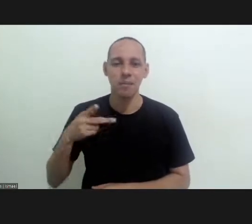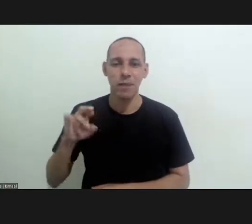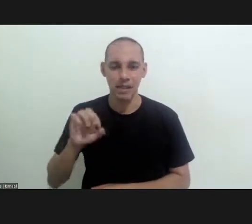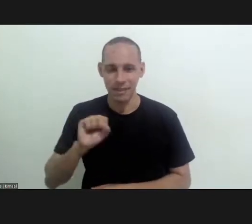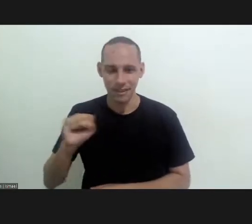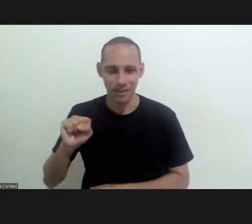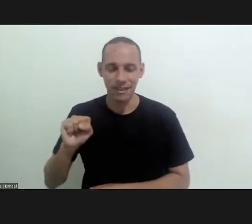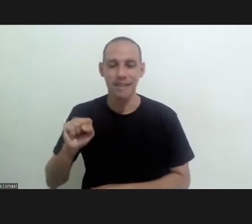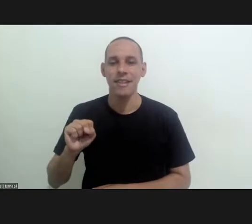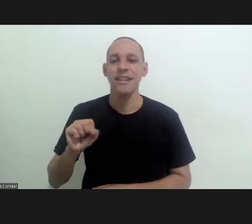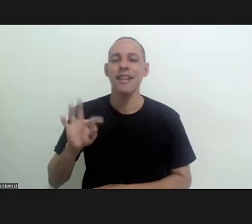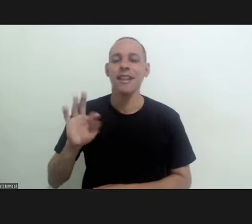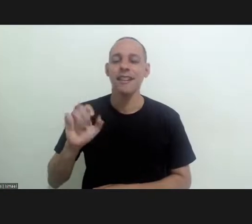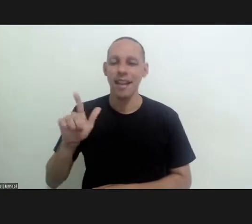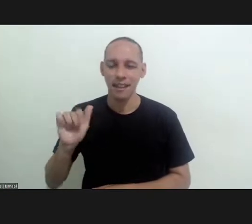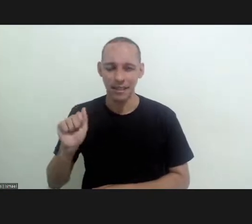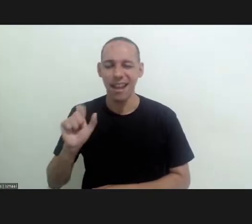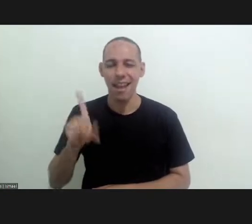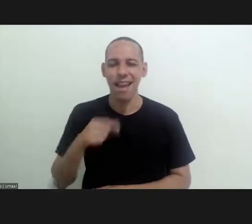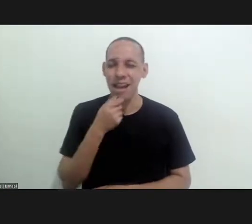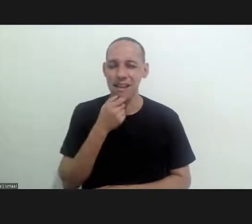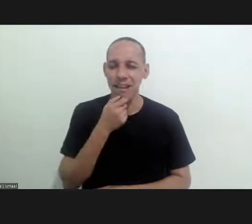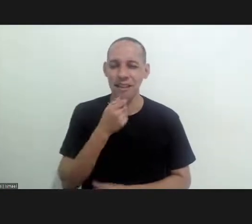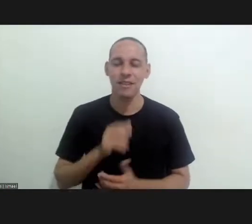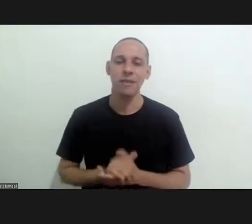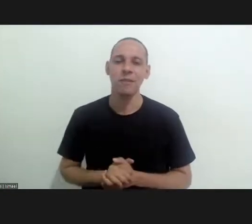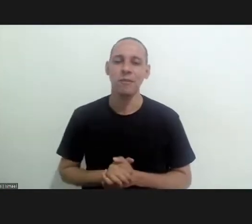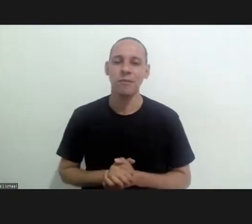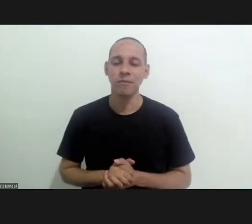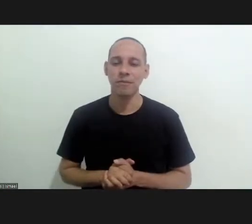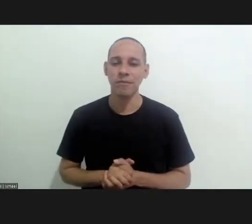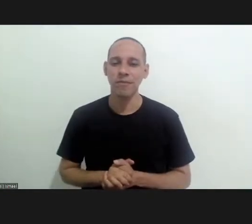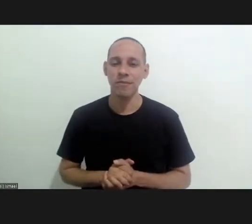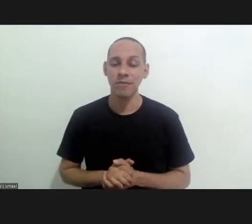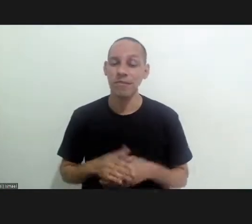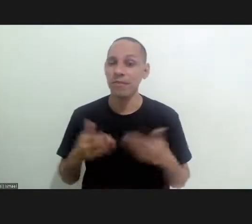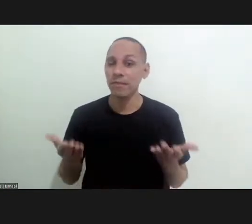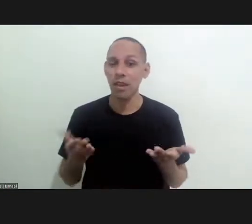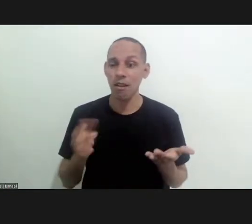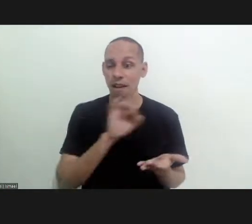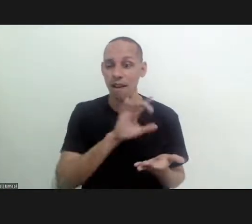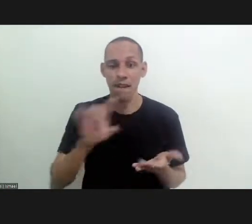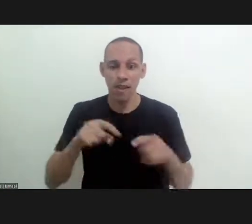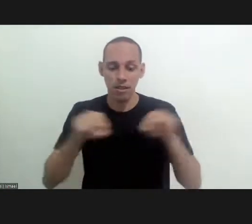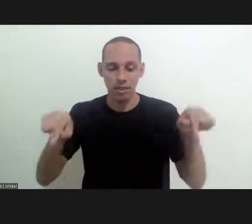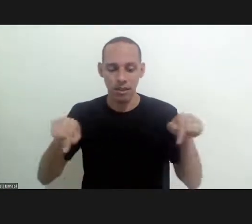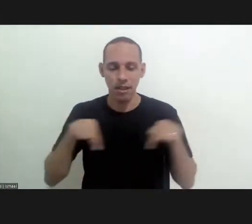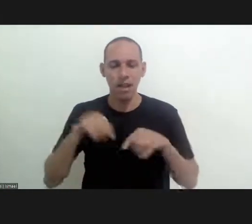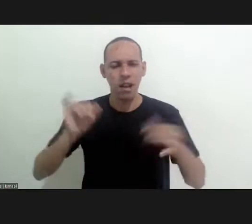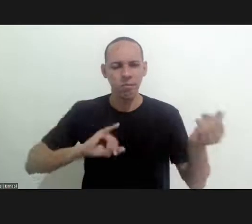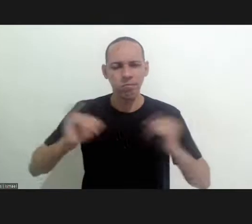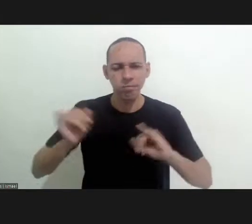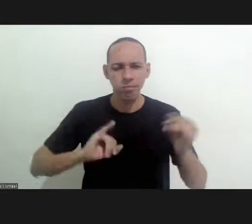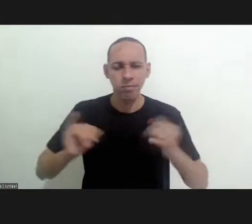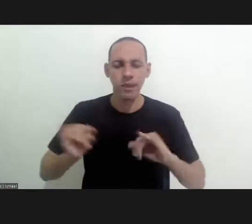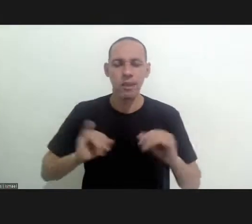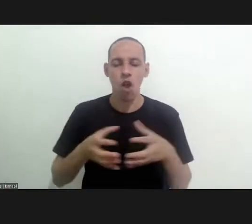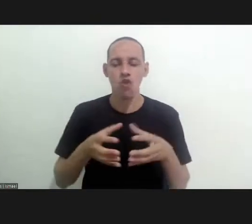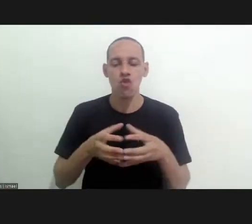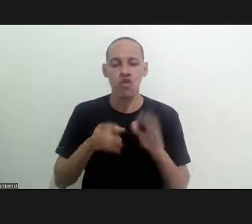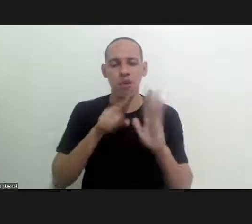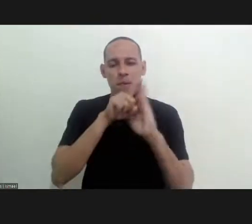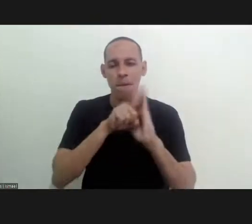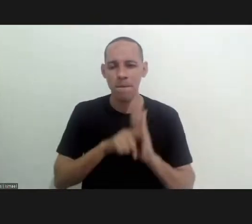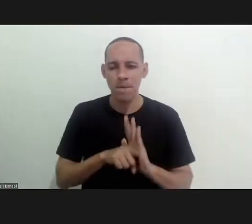expect sequence tax in the english language and the objective was for each lab to each